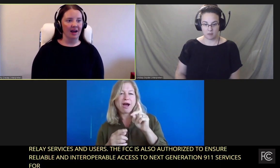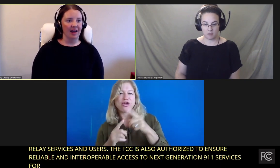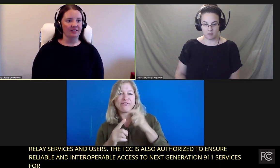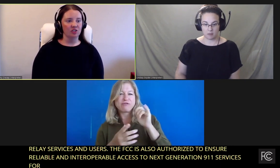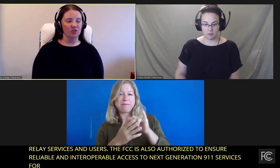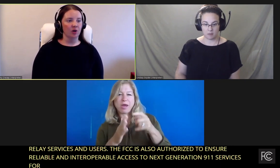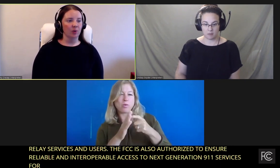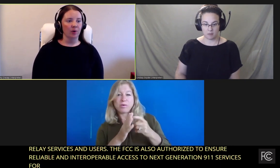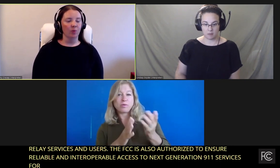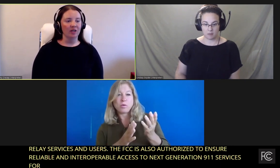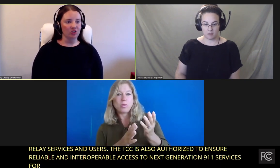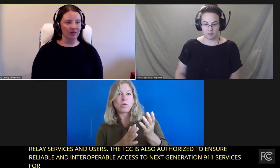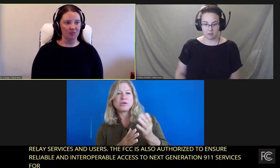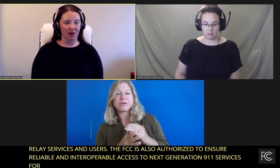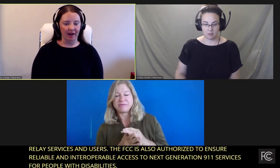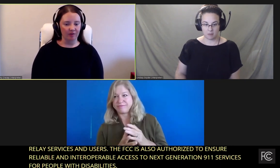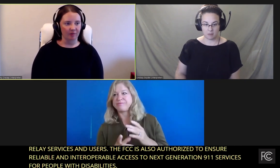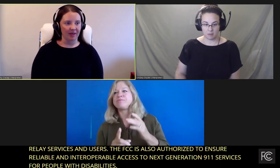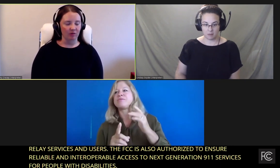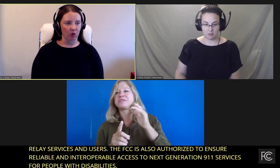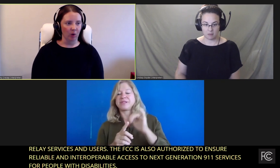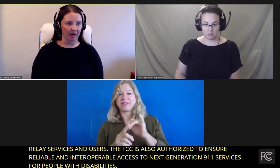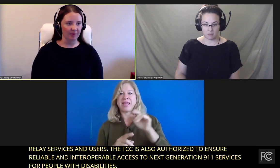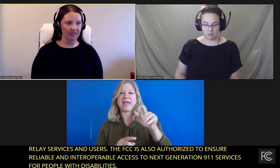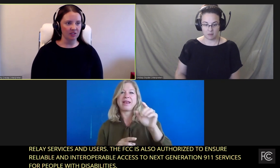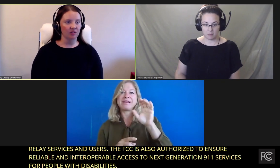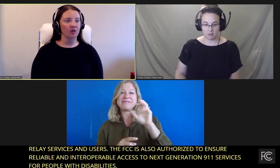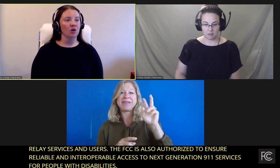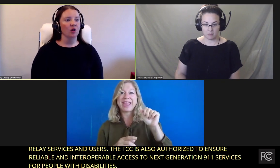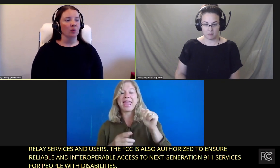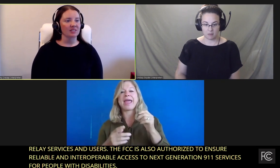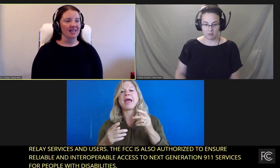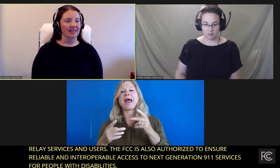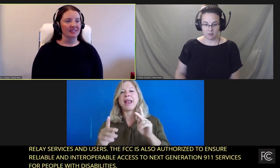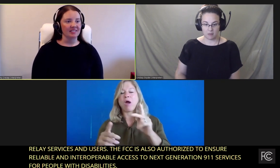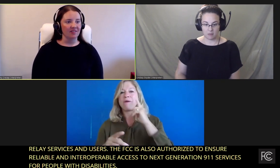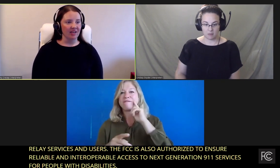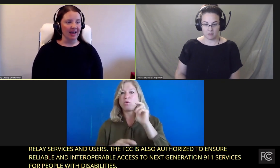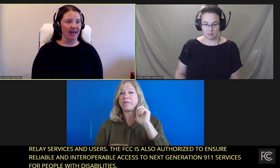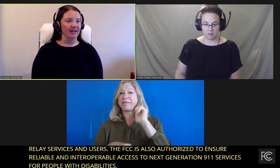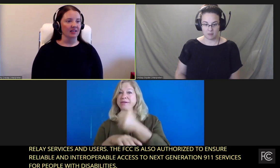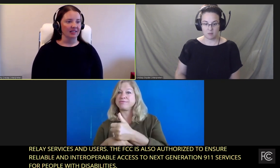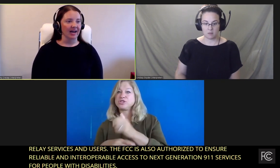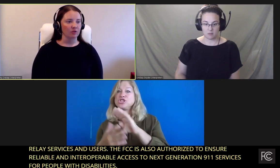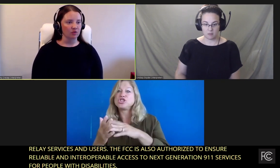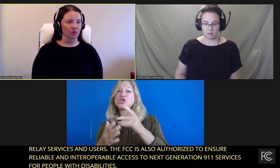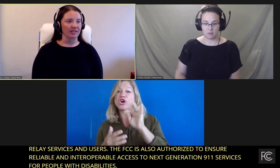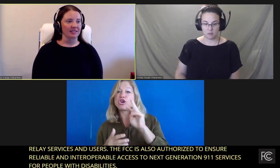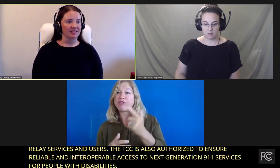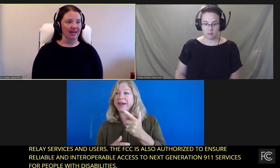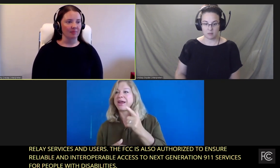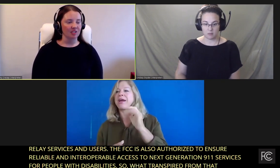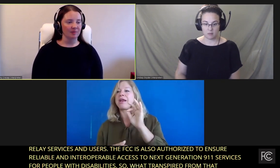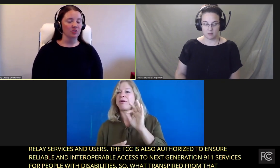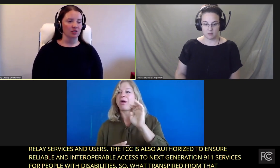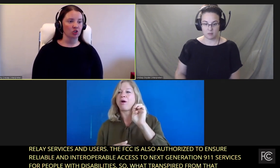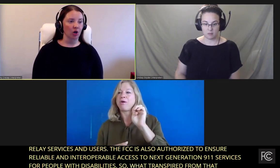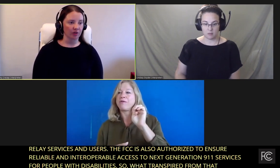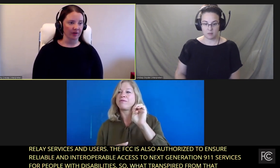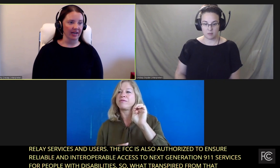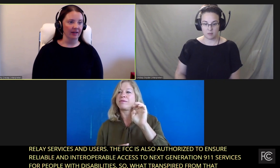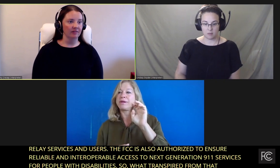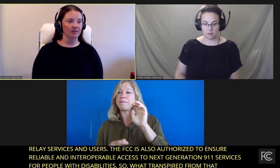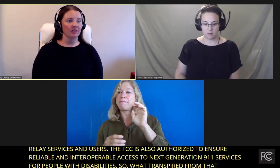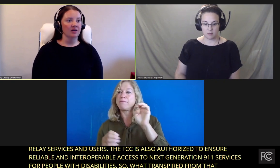And so what transpired from that requirement was that the CVAA allows for the establishment